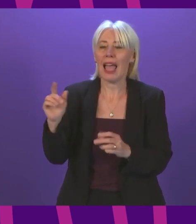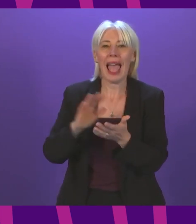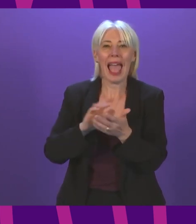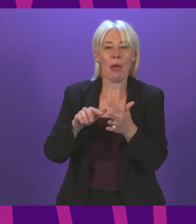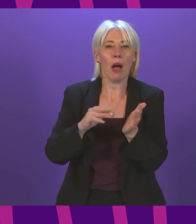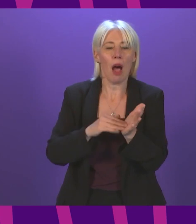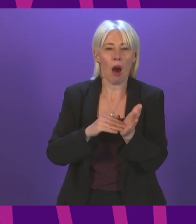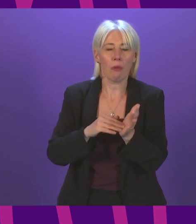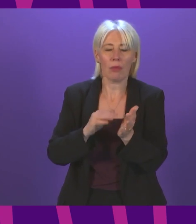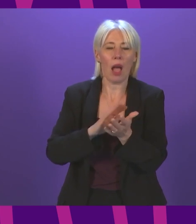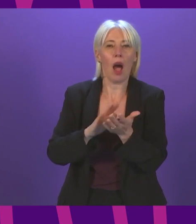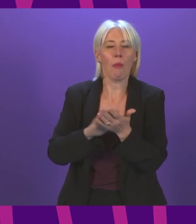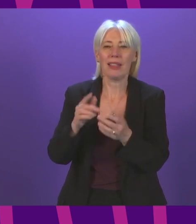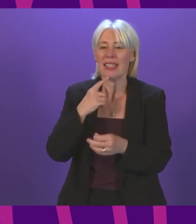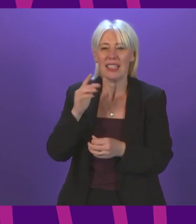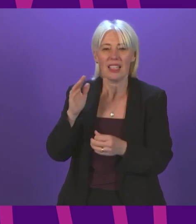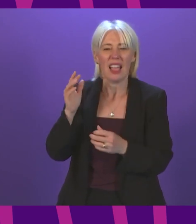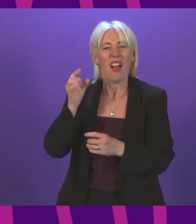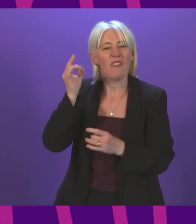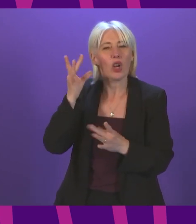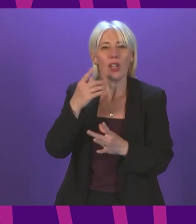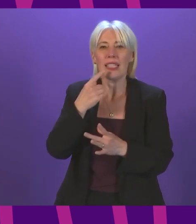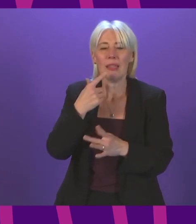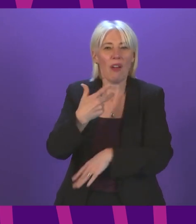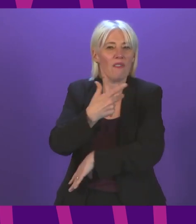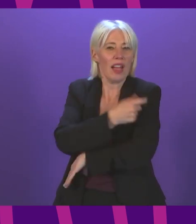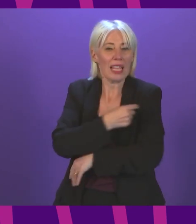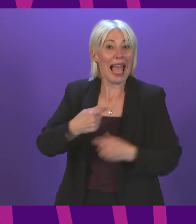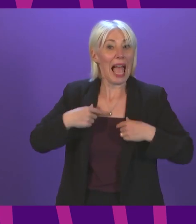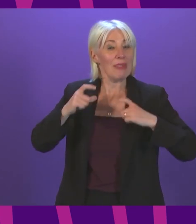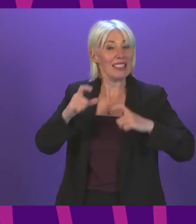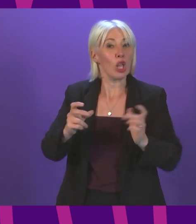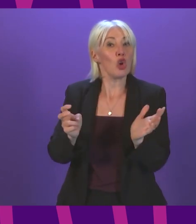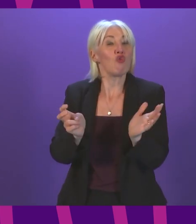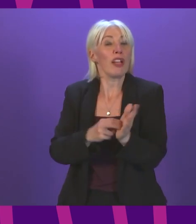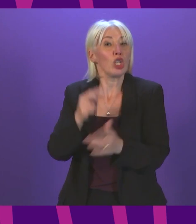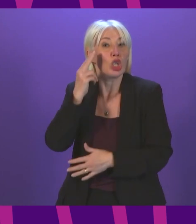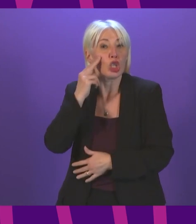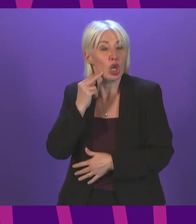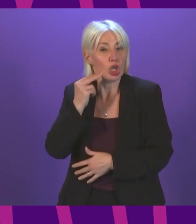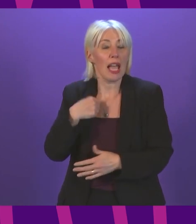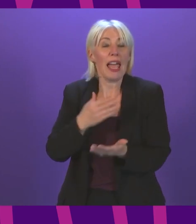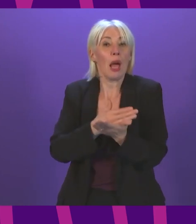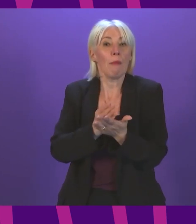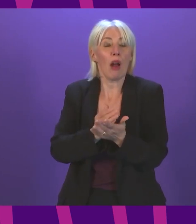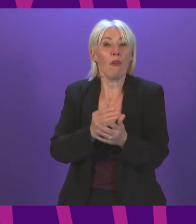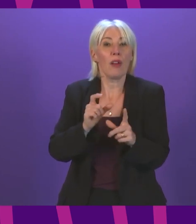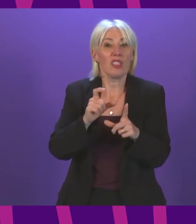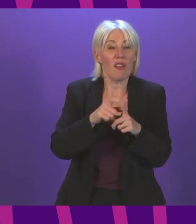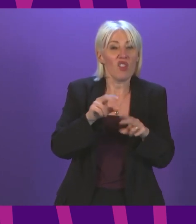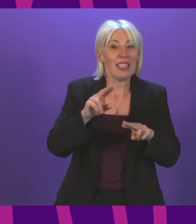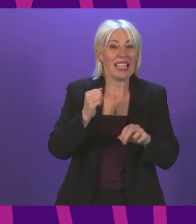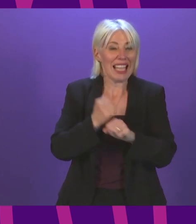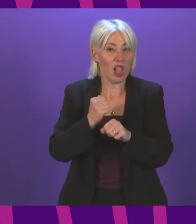neglected to mention during my question about vaccination that I'm still a registered nurse and I'm part of the Fries and Galloway's vaccination team. So